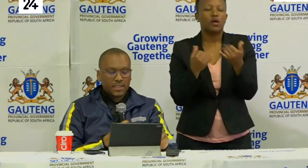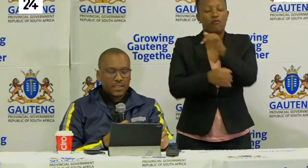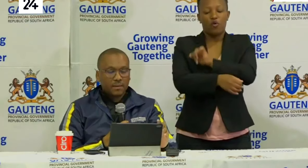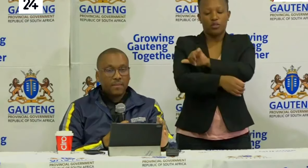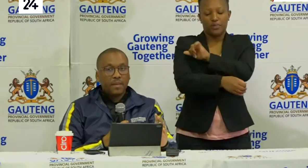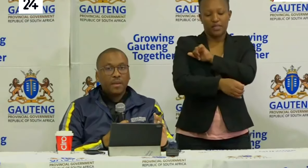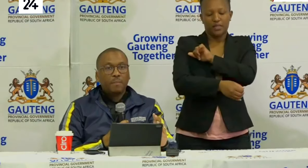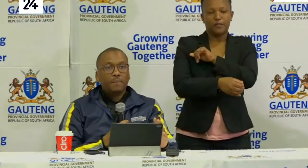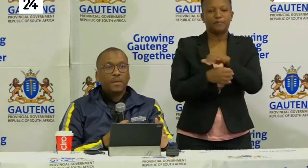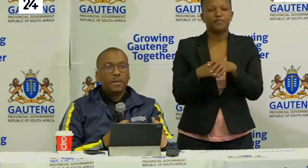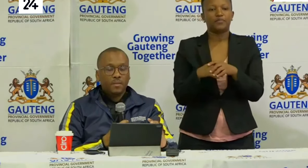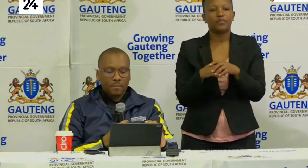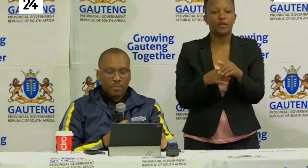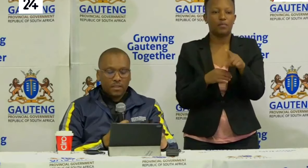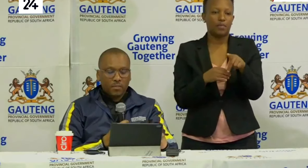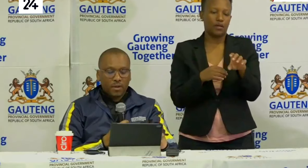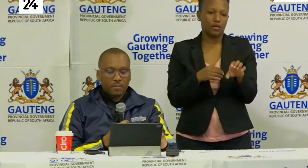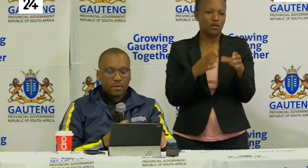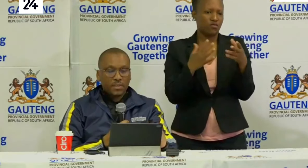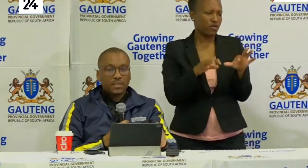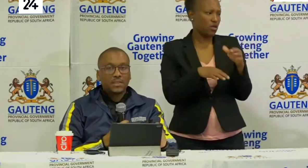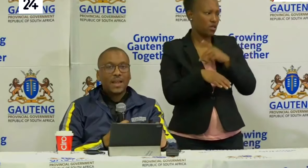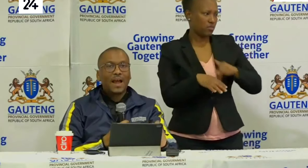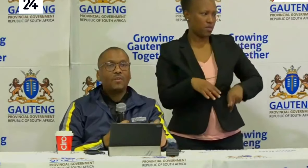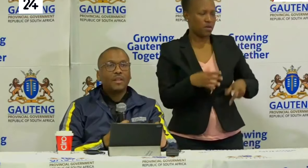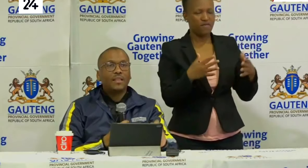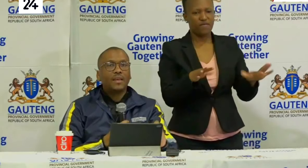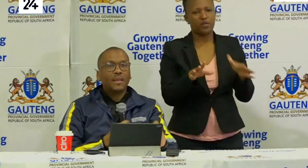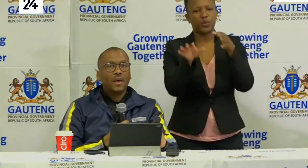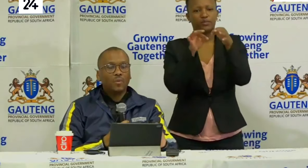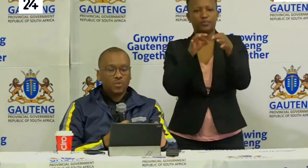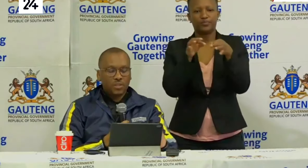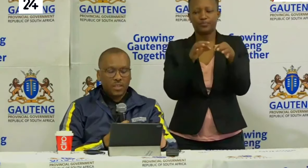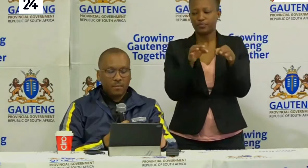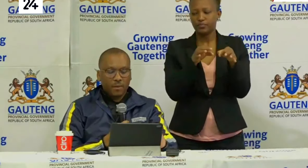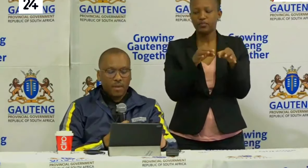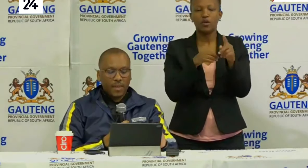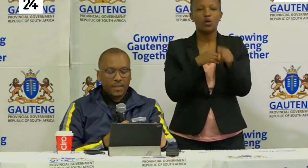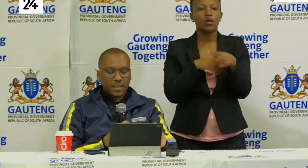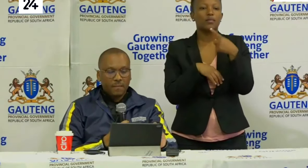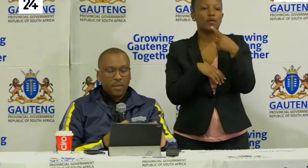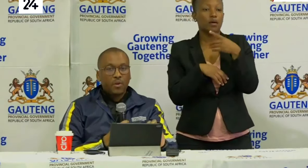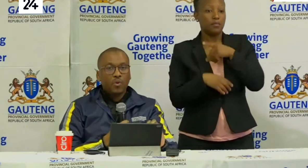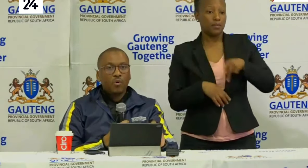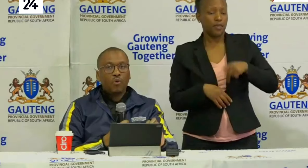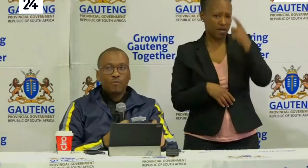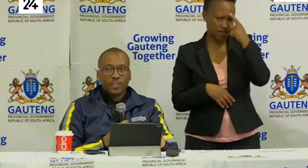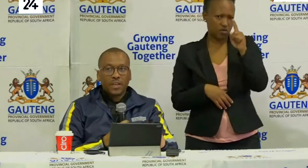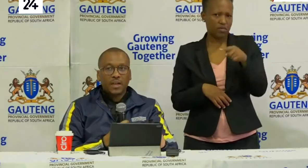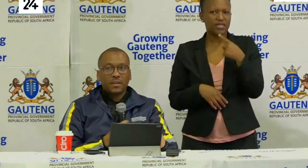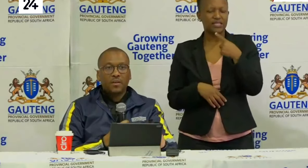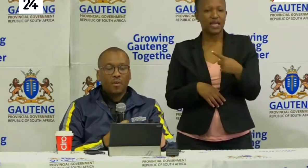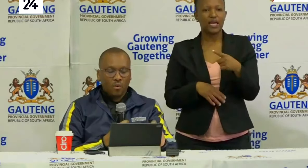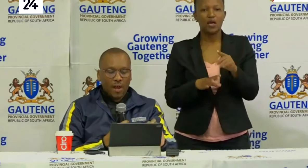hospitalization. PPE, the Premier has spoken about it. I think here we should say Premier that no